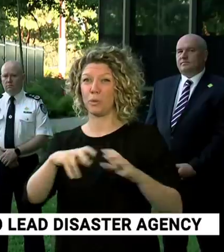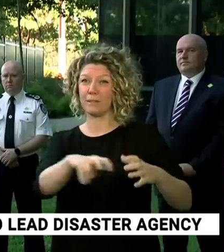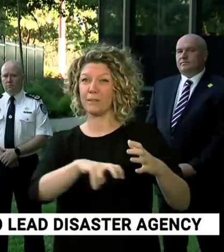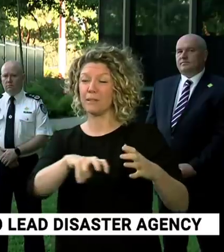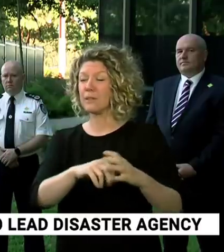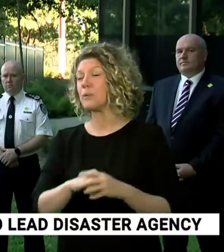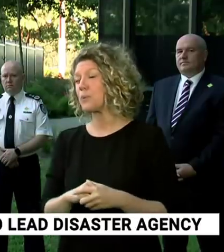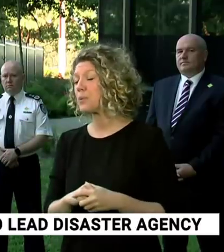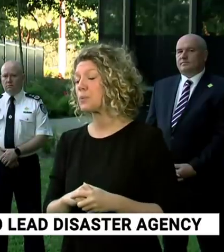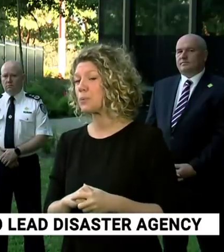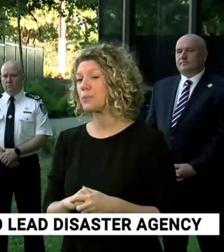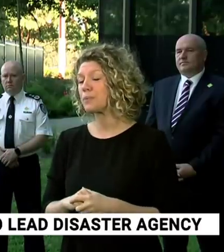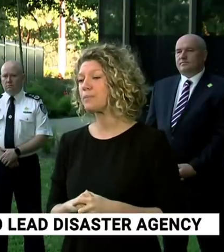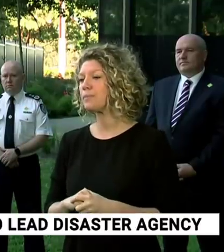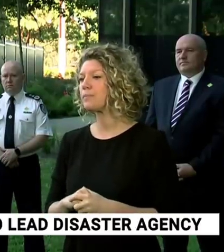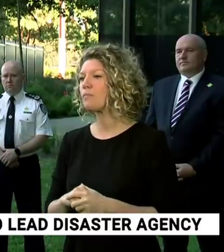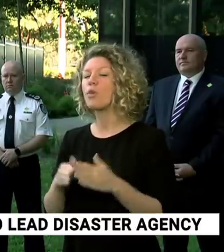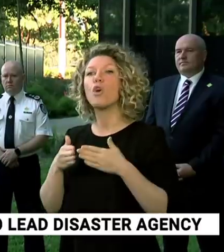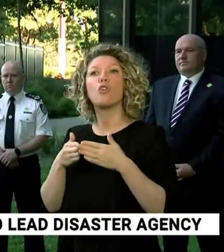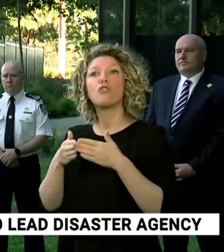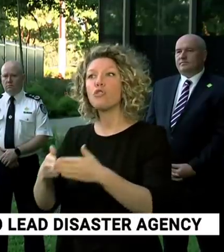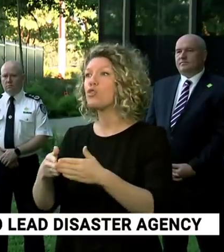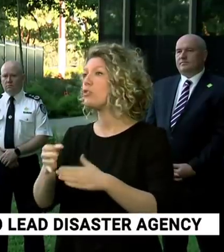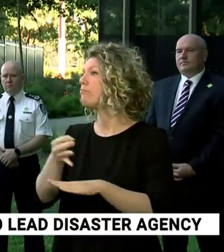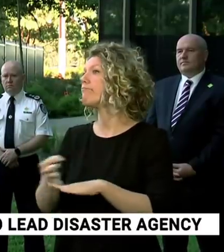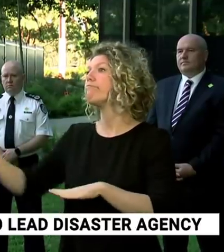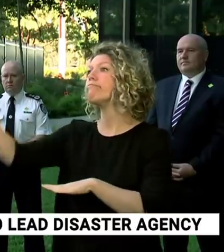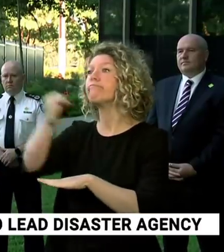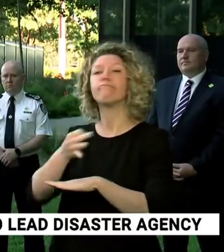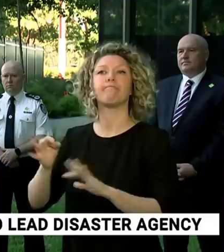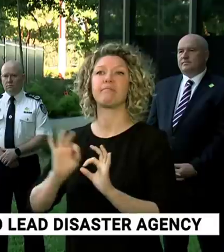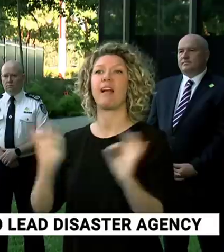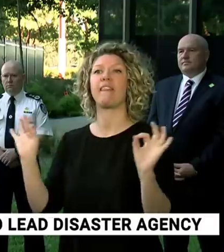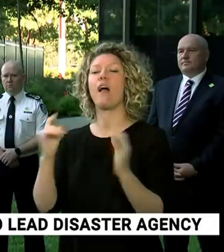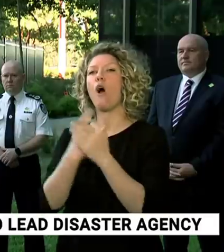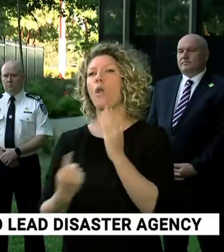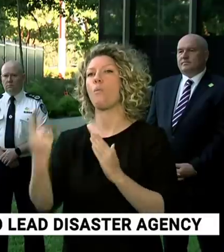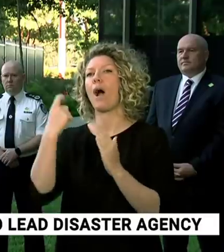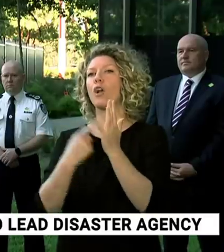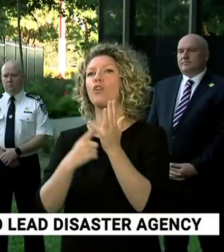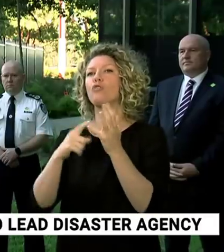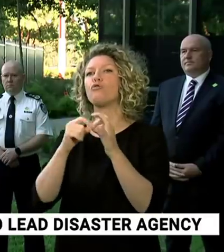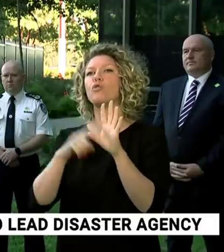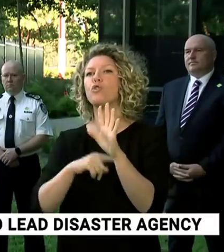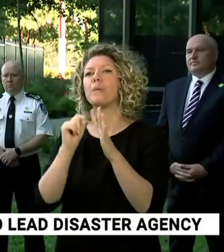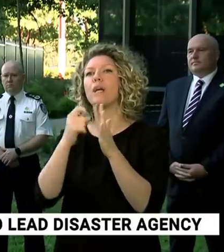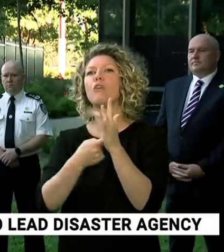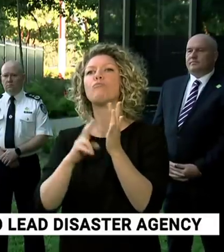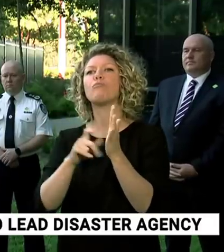steps. There are no cruise ships left in New South Wales waters other than the Ruby Princess. As you are aware,